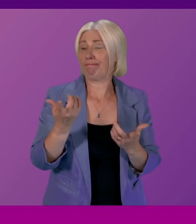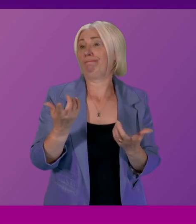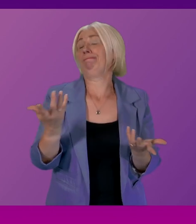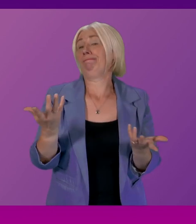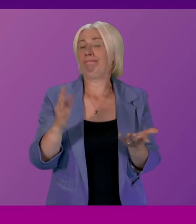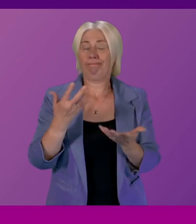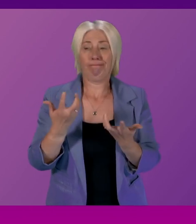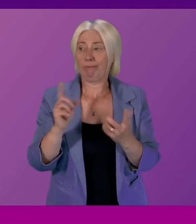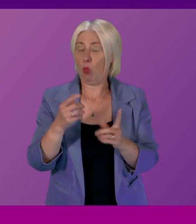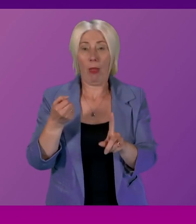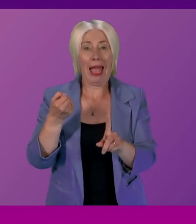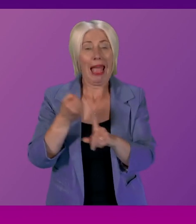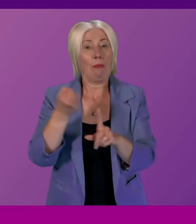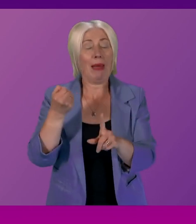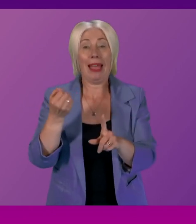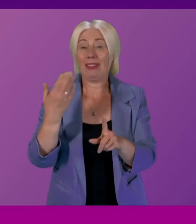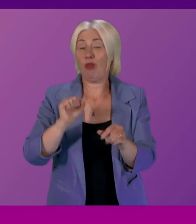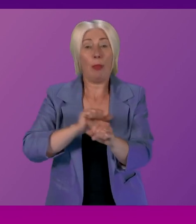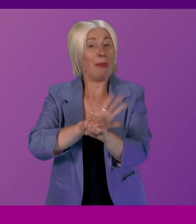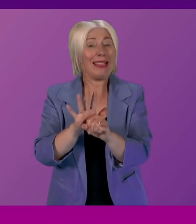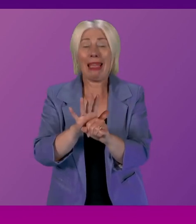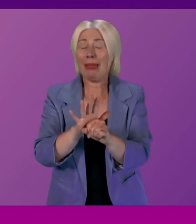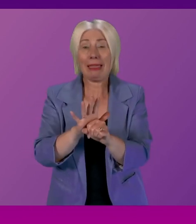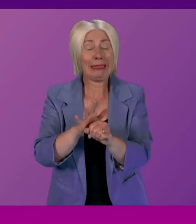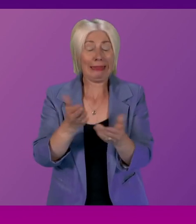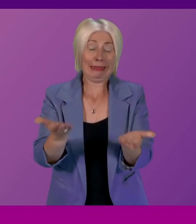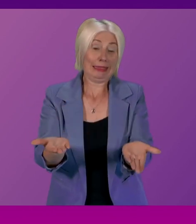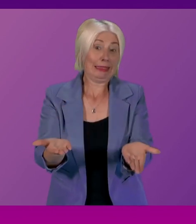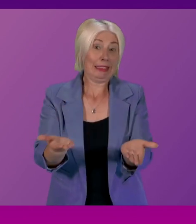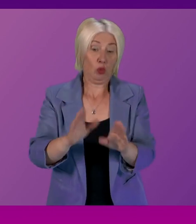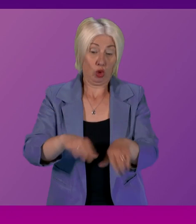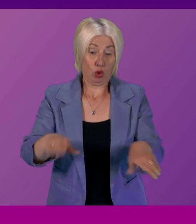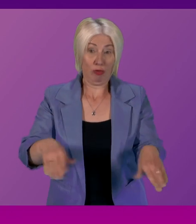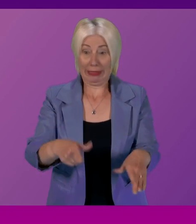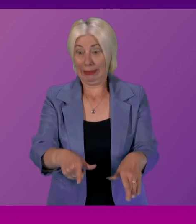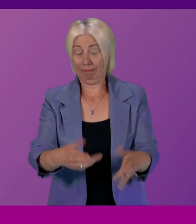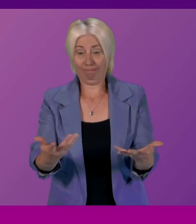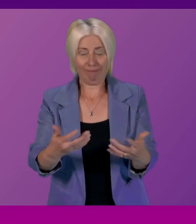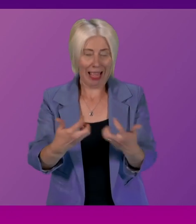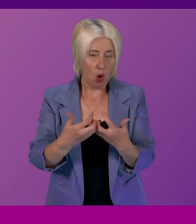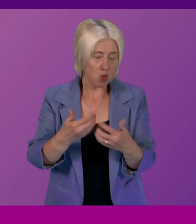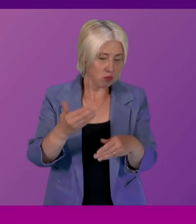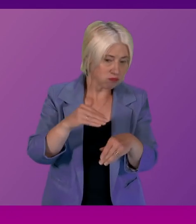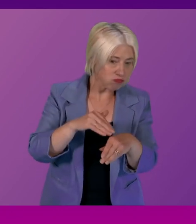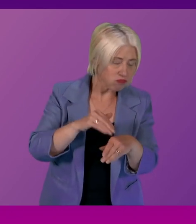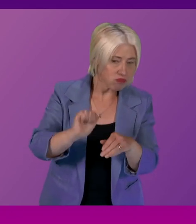the impact of the pandemic potentially on children and what that might have done in relation to behaviour so we very keen